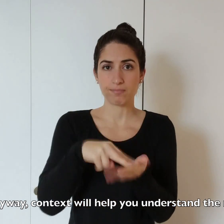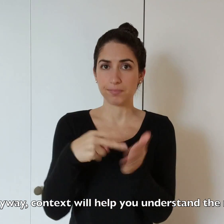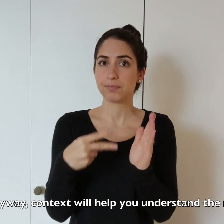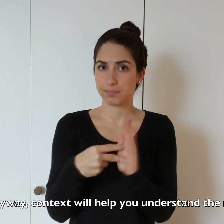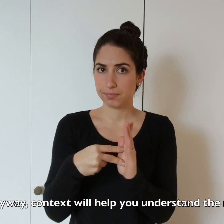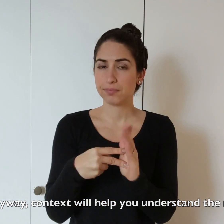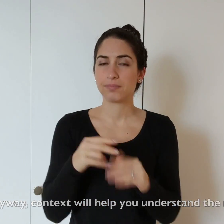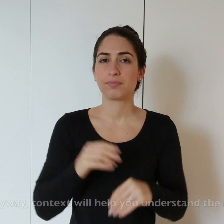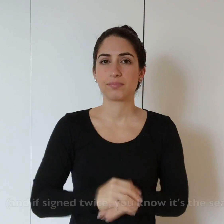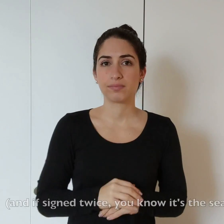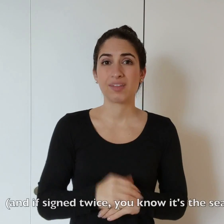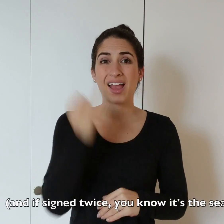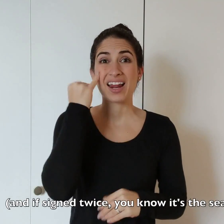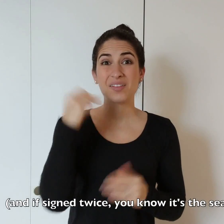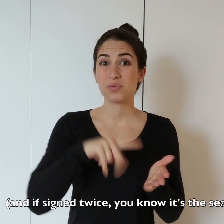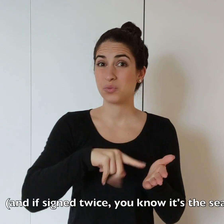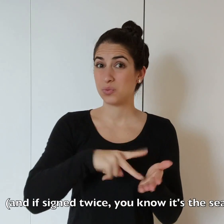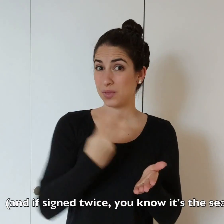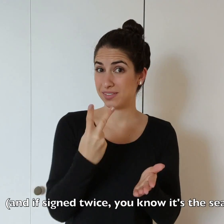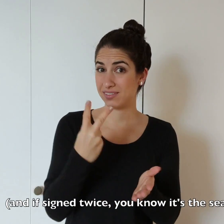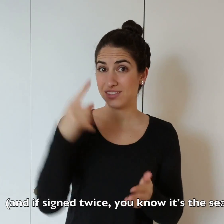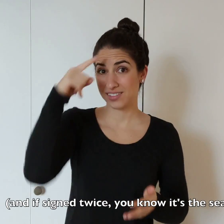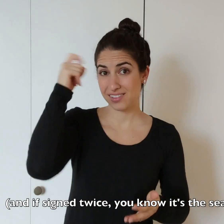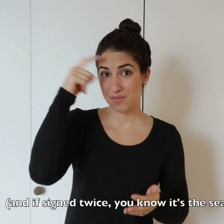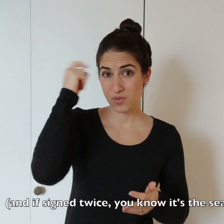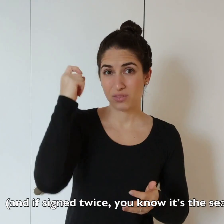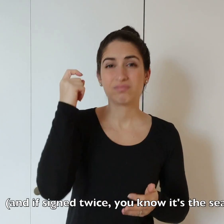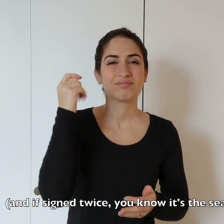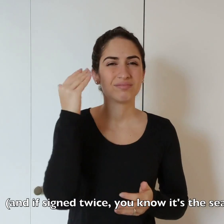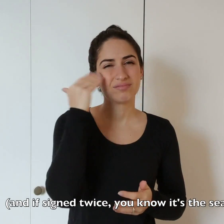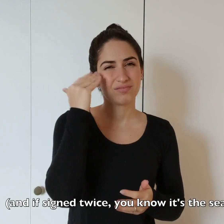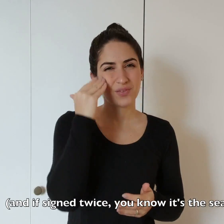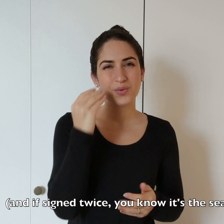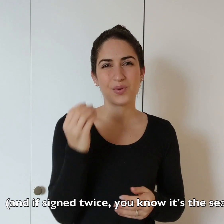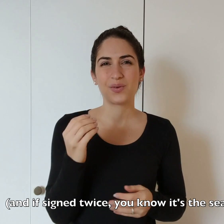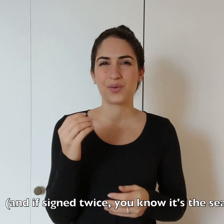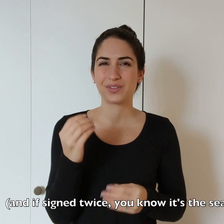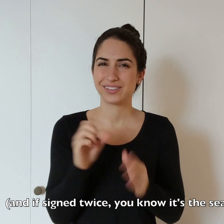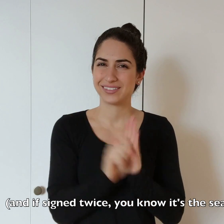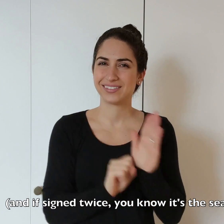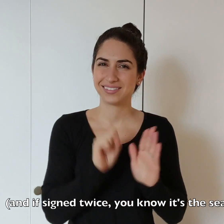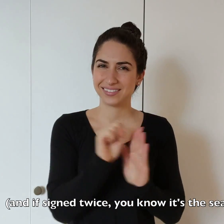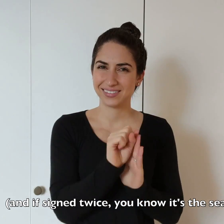understand the meaning. And if it's signed twice, summer, then you know it's the season.